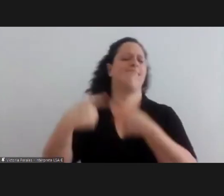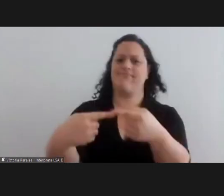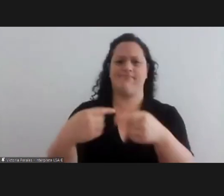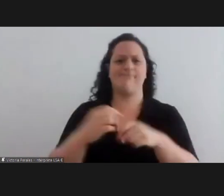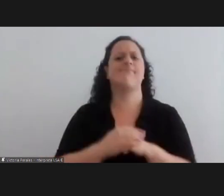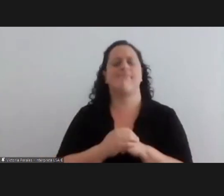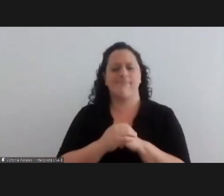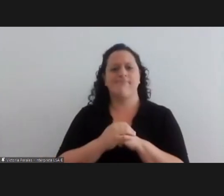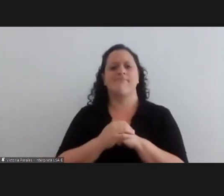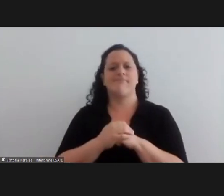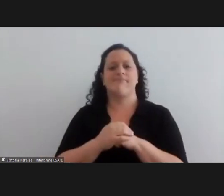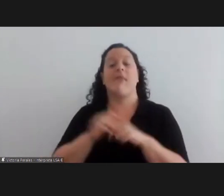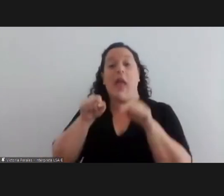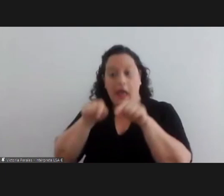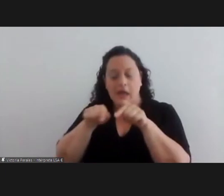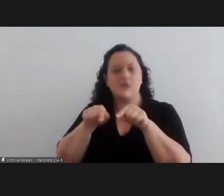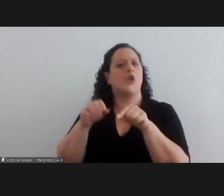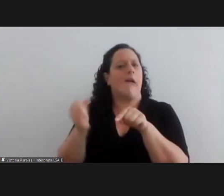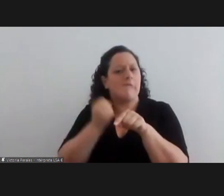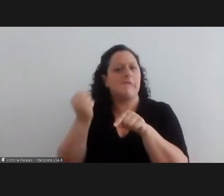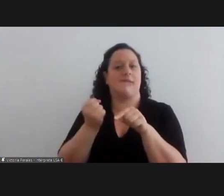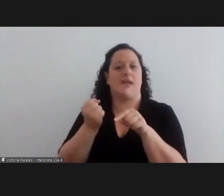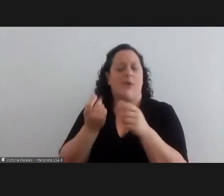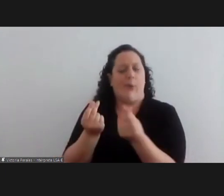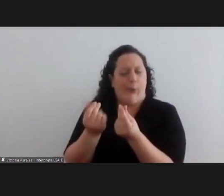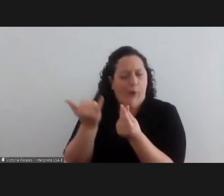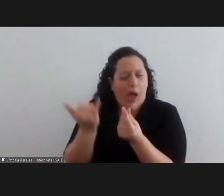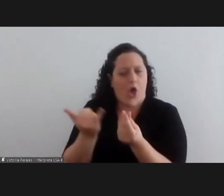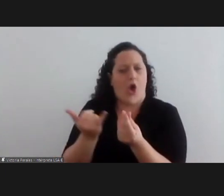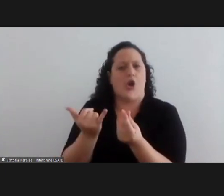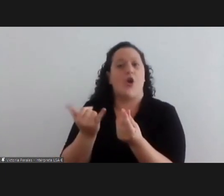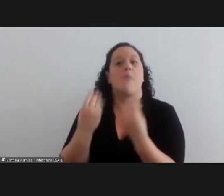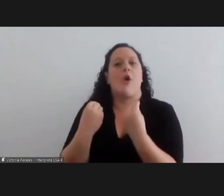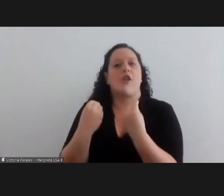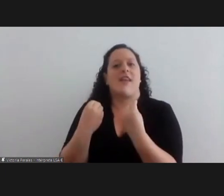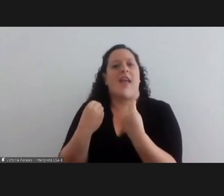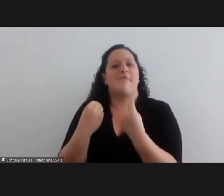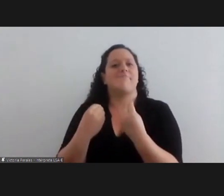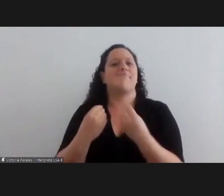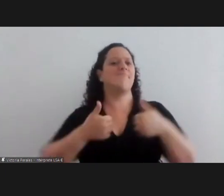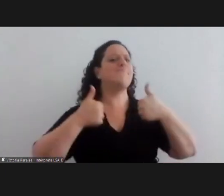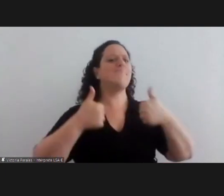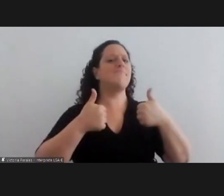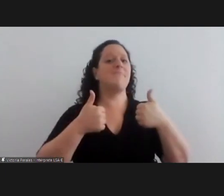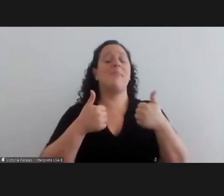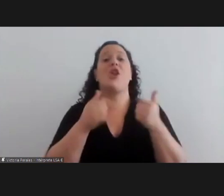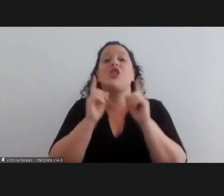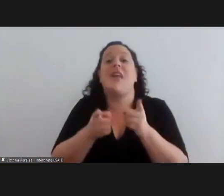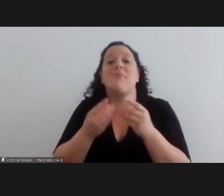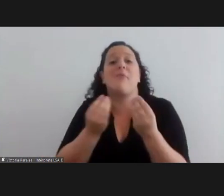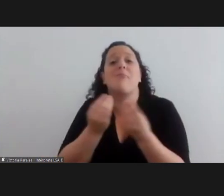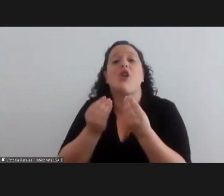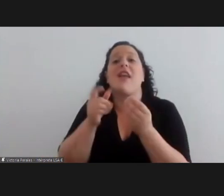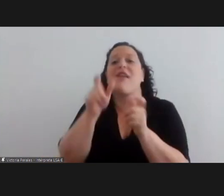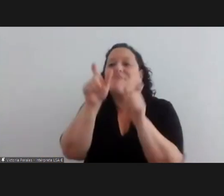this is worthy of admiration of course not only because it is good for everyone but also because young people